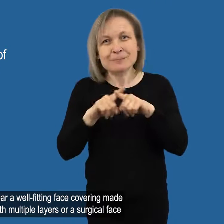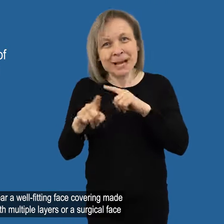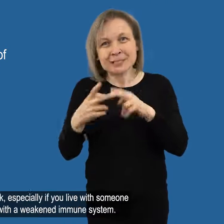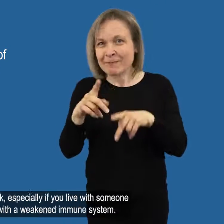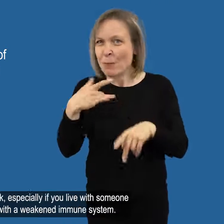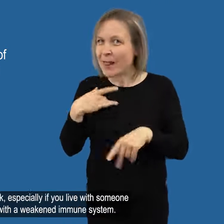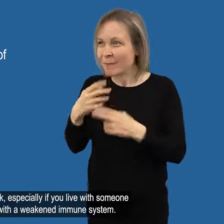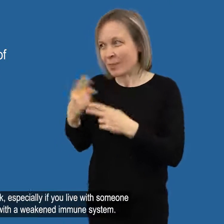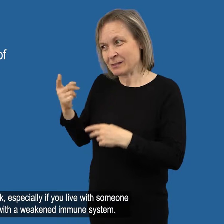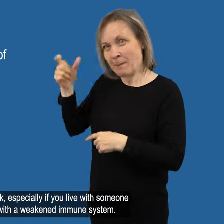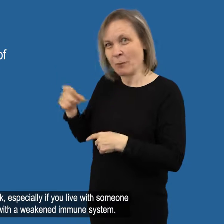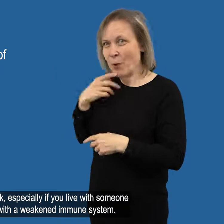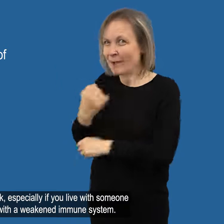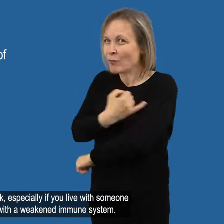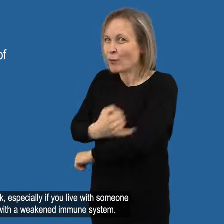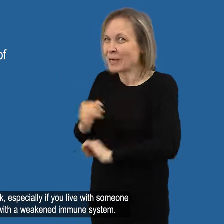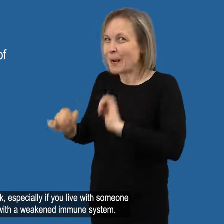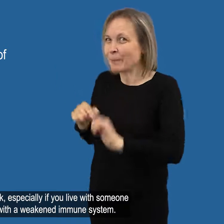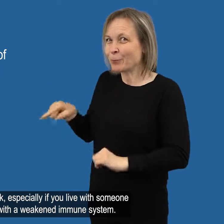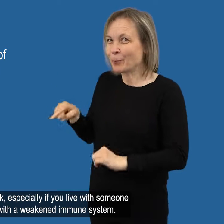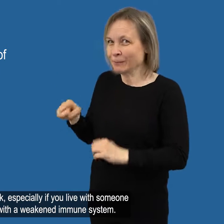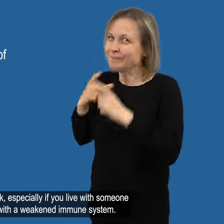if you live with someone with a weakened immune system